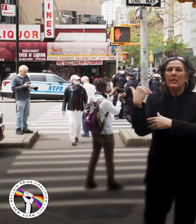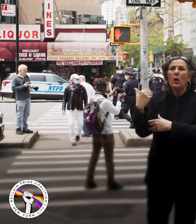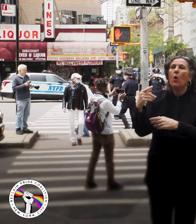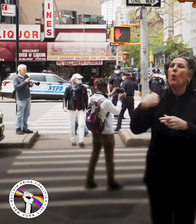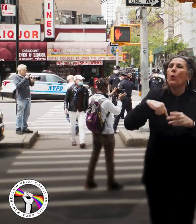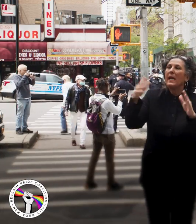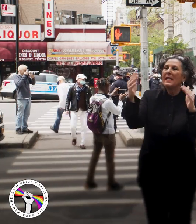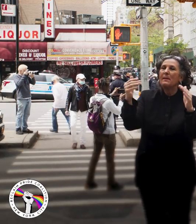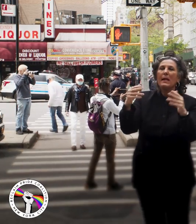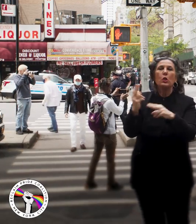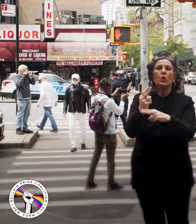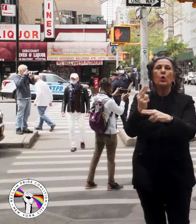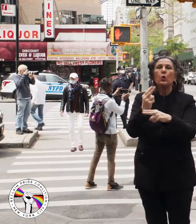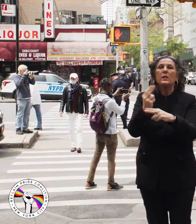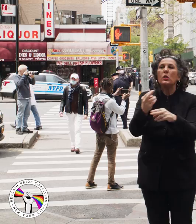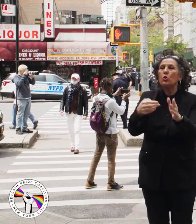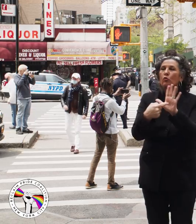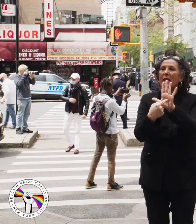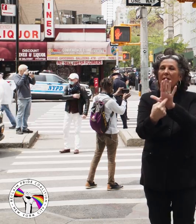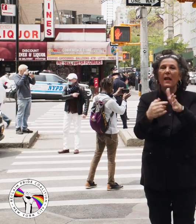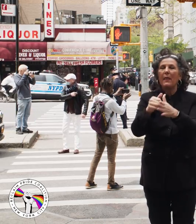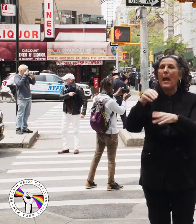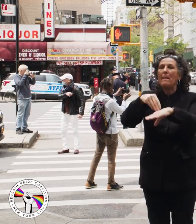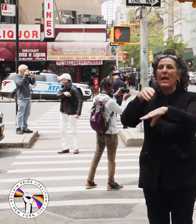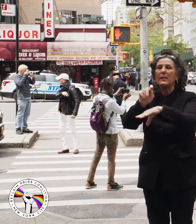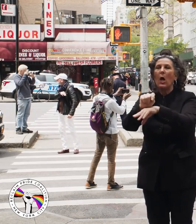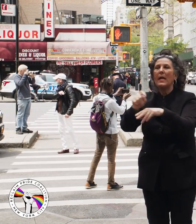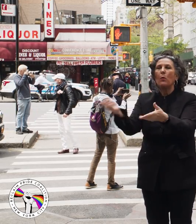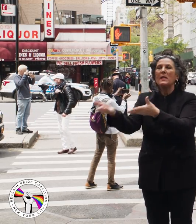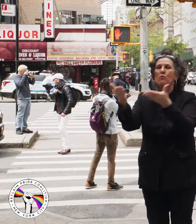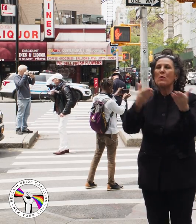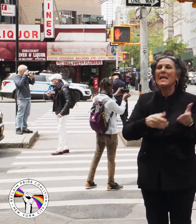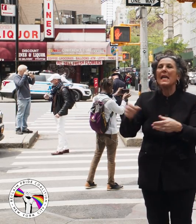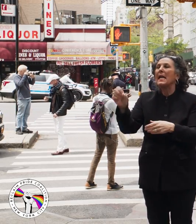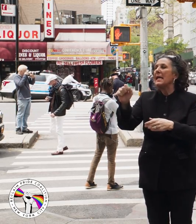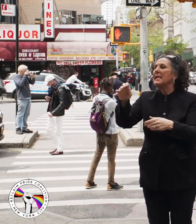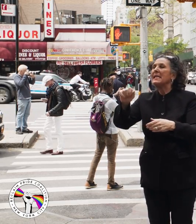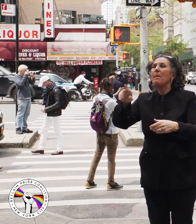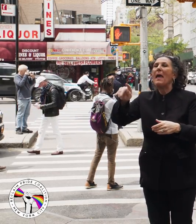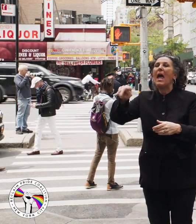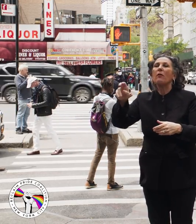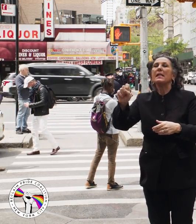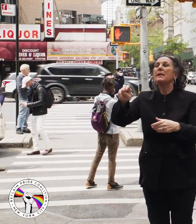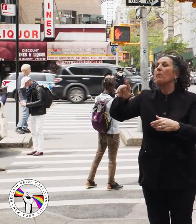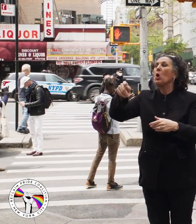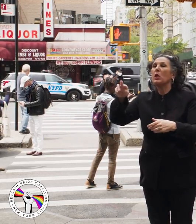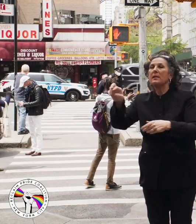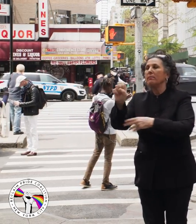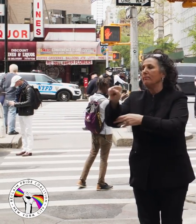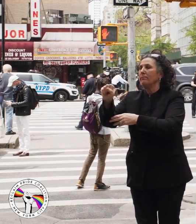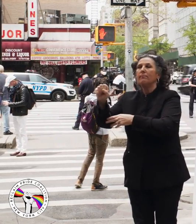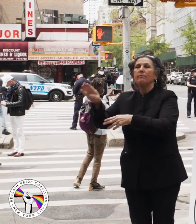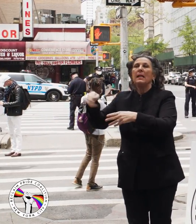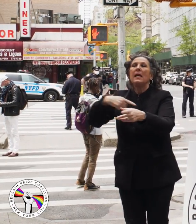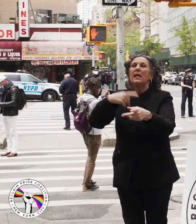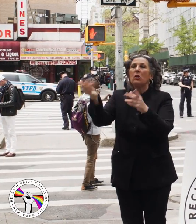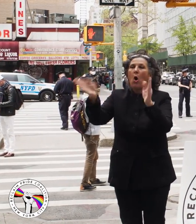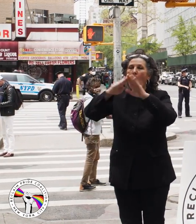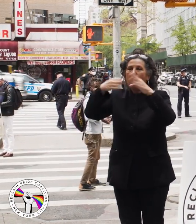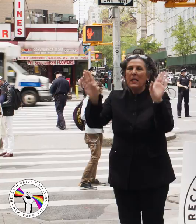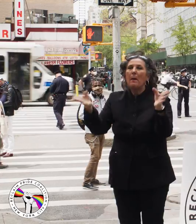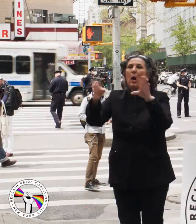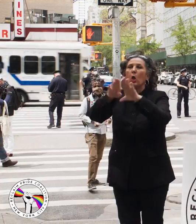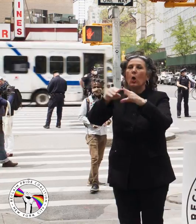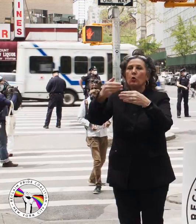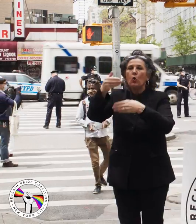we expected to use it to reveal that Mount Sinai was bringing Samaritan's Purse into Beth Israel Hospital, opening up